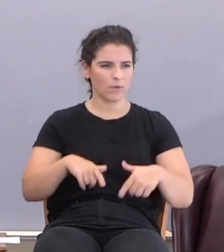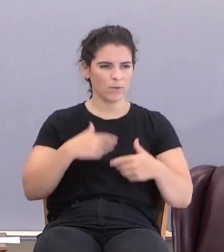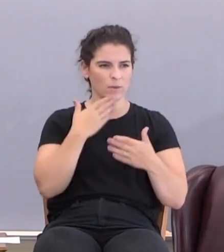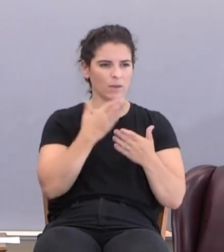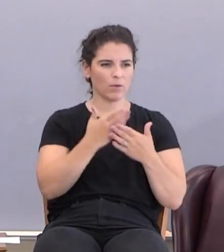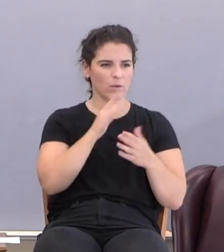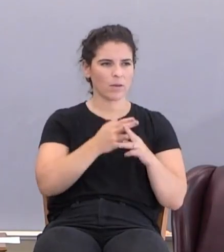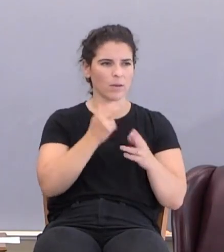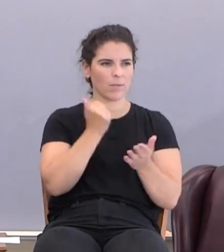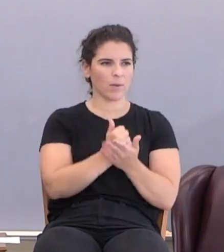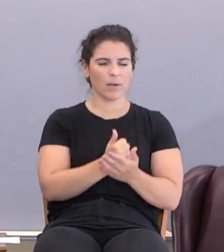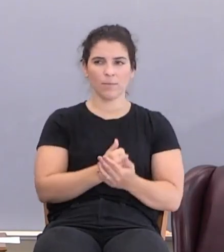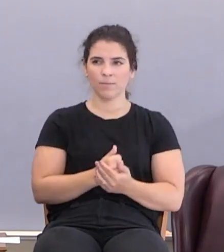his name. We're going to stand and sing together. Thank